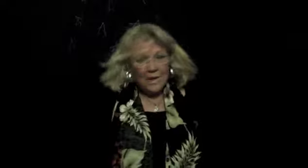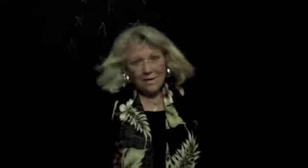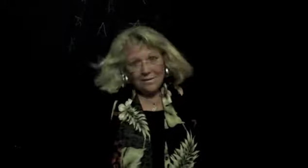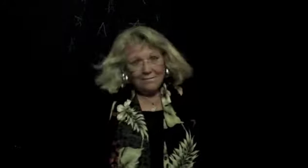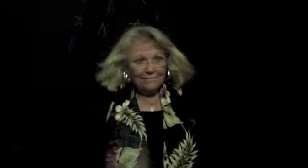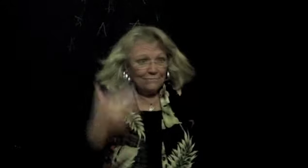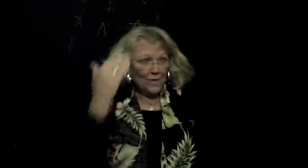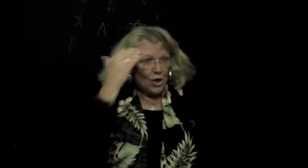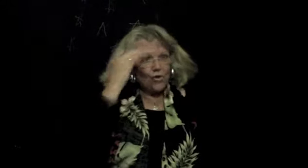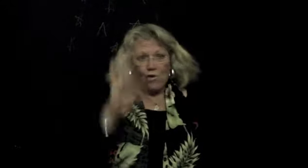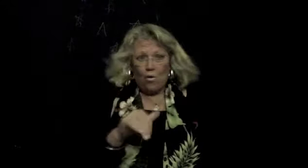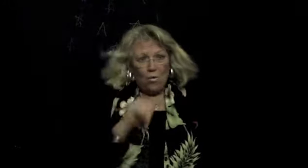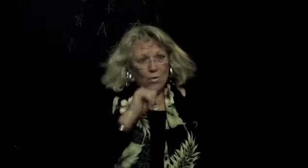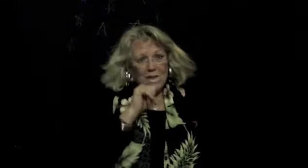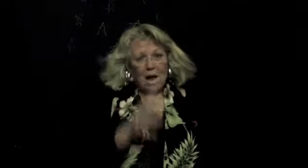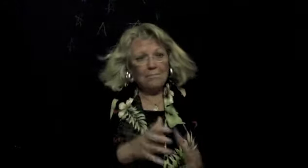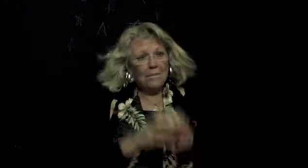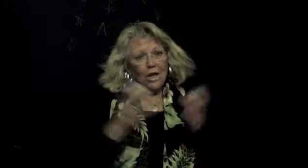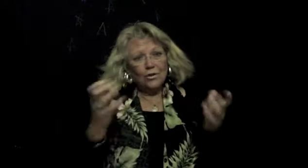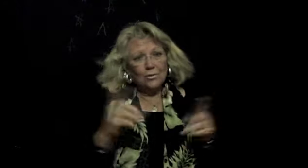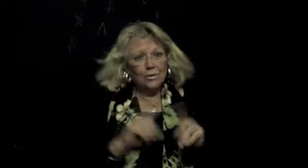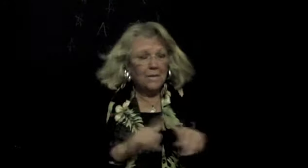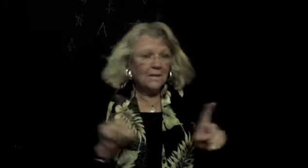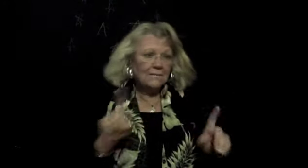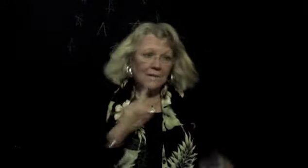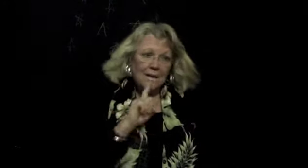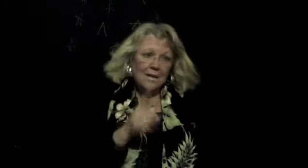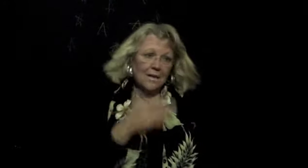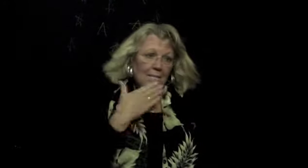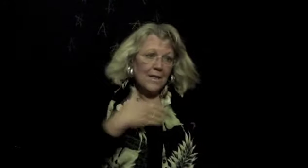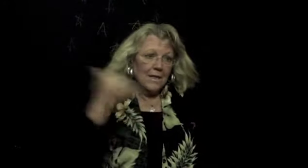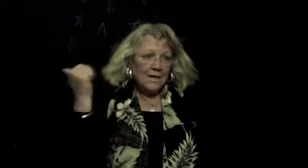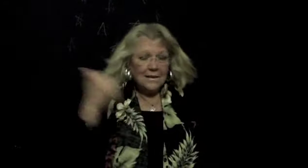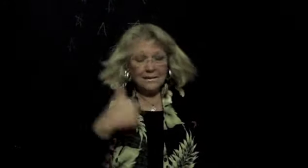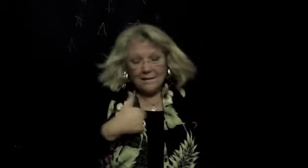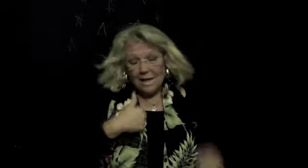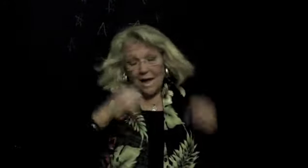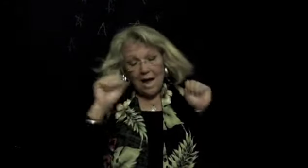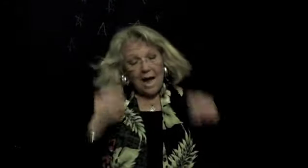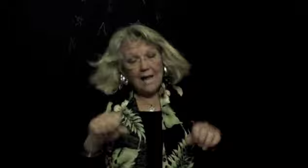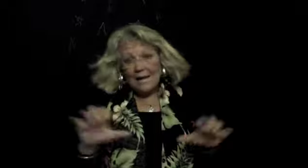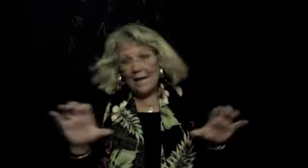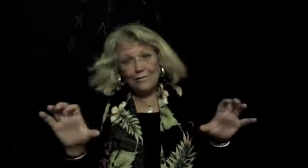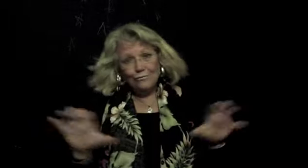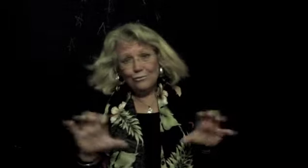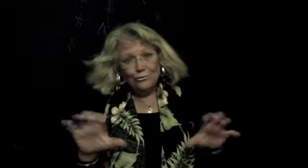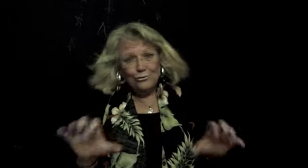know it's not much, but it's the best I can do